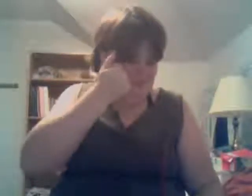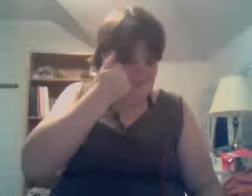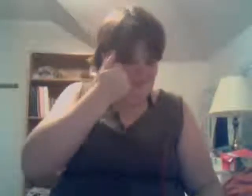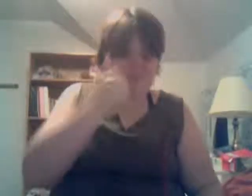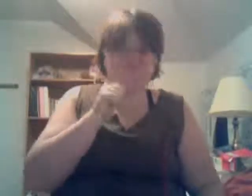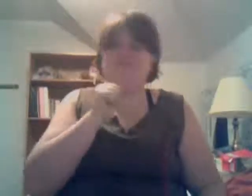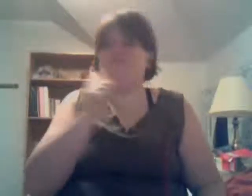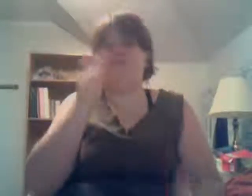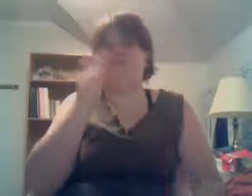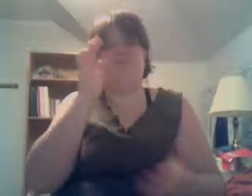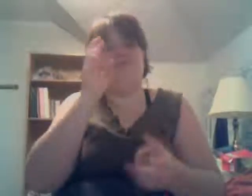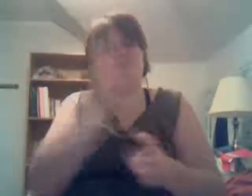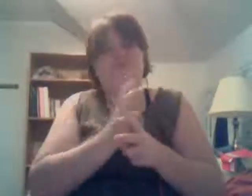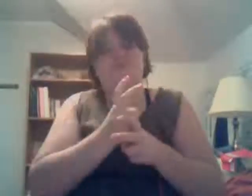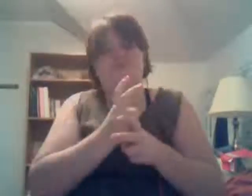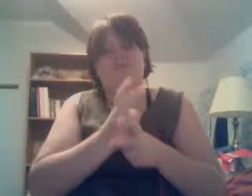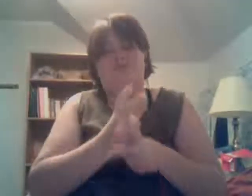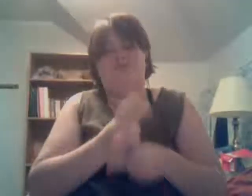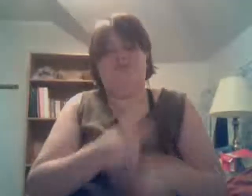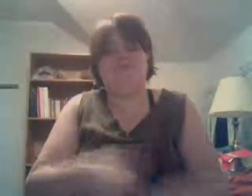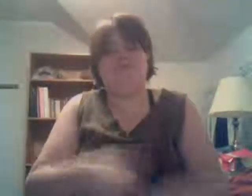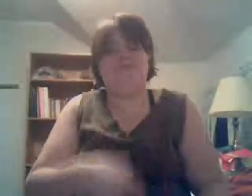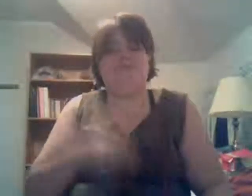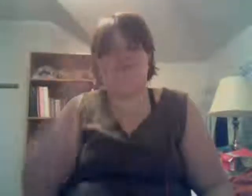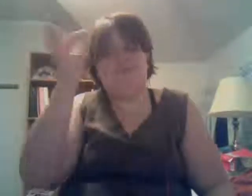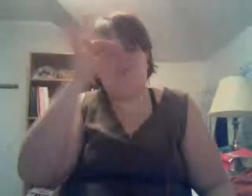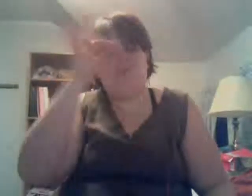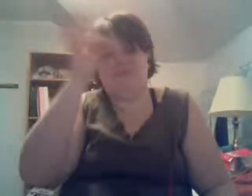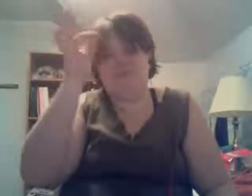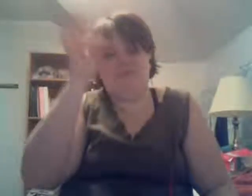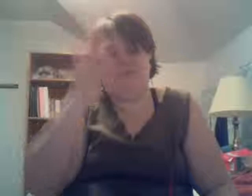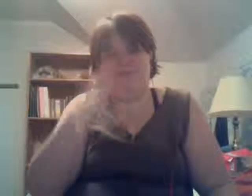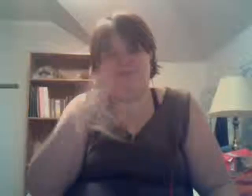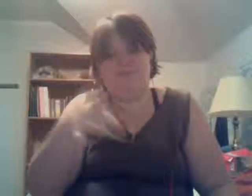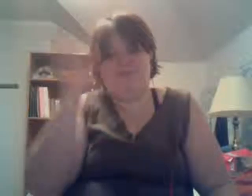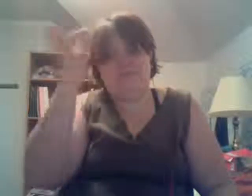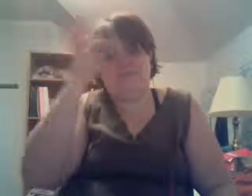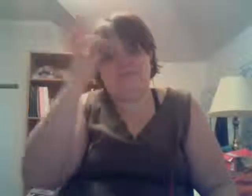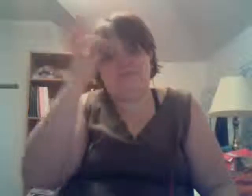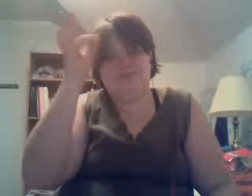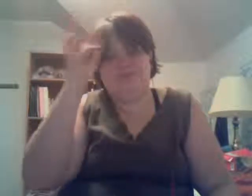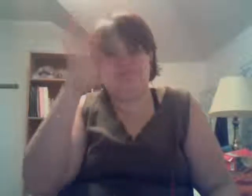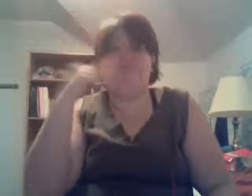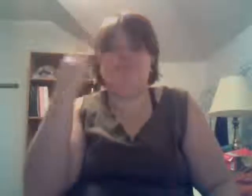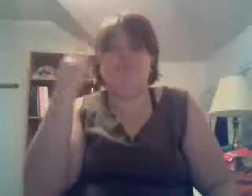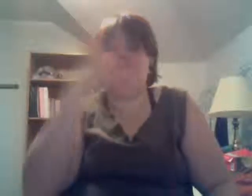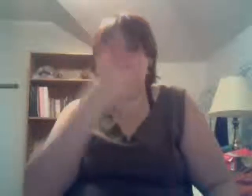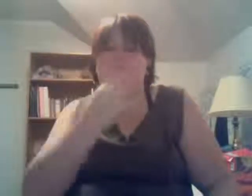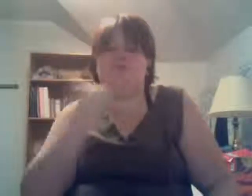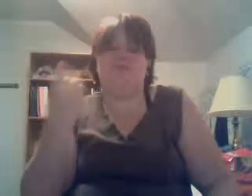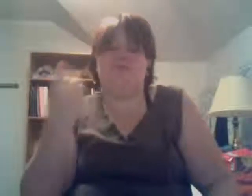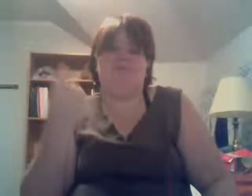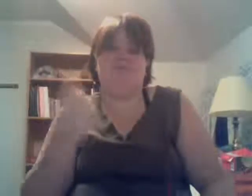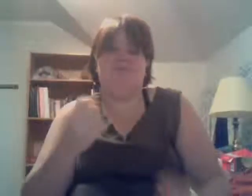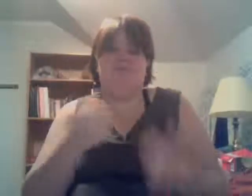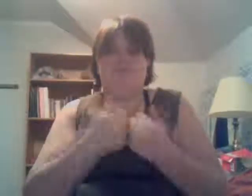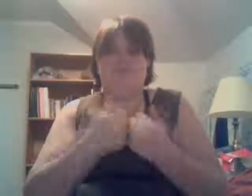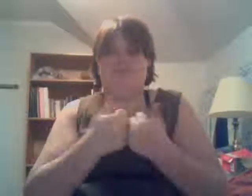smile at the ground, it ain't hard to tell You don't know, oh-oh You don't know you're beautiful Baby, you